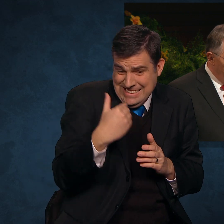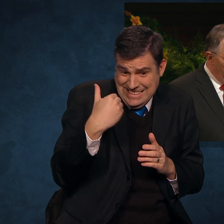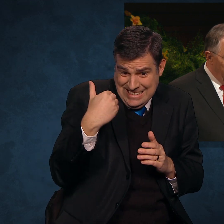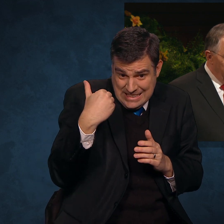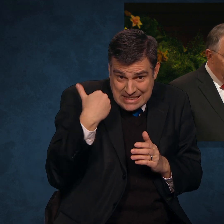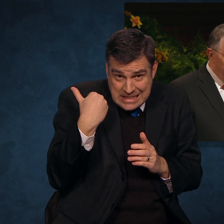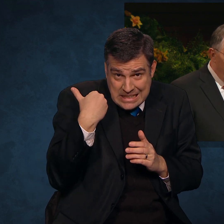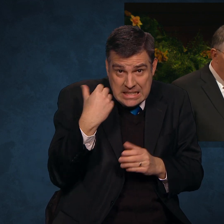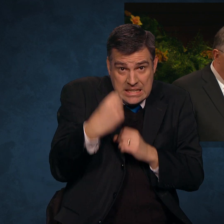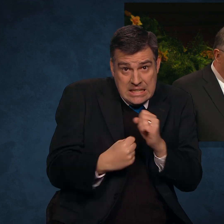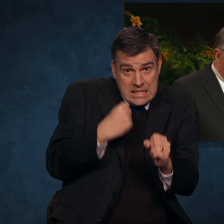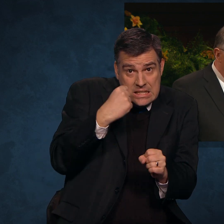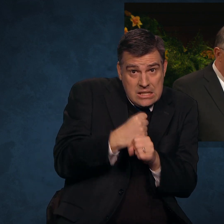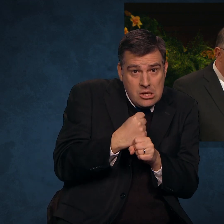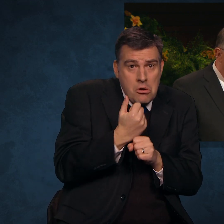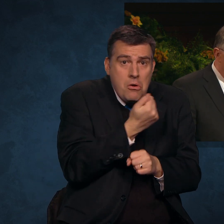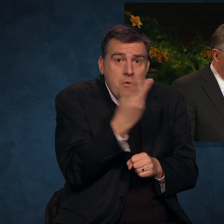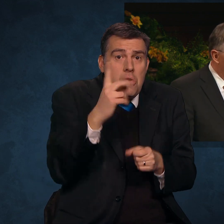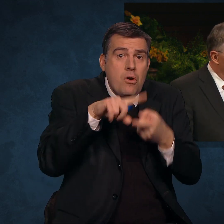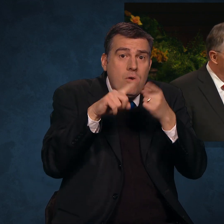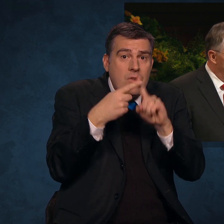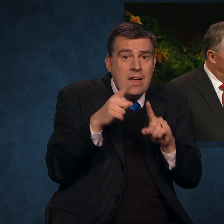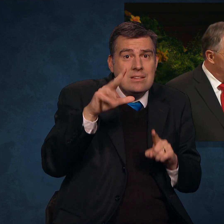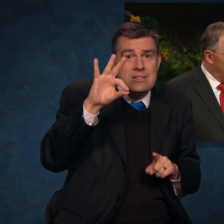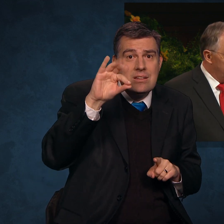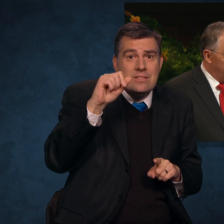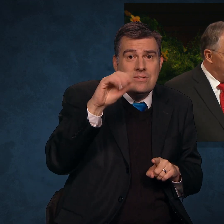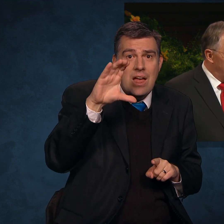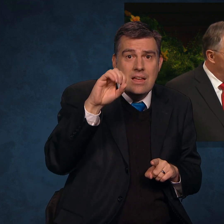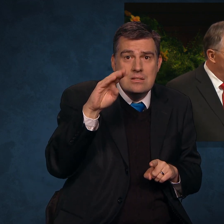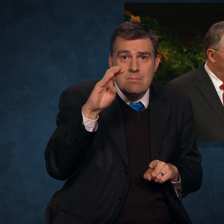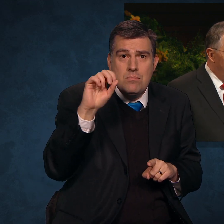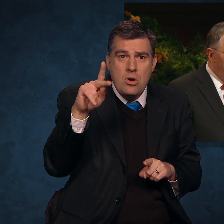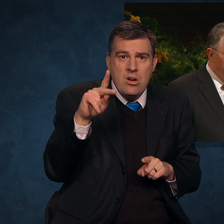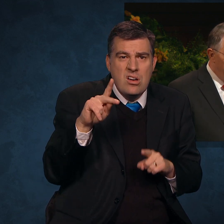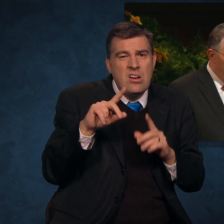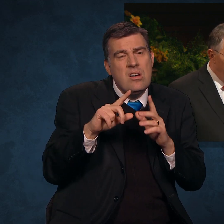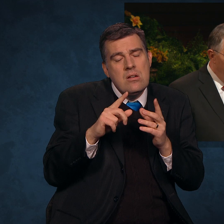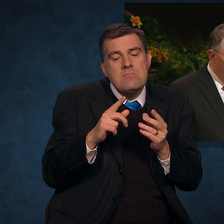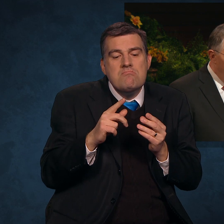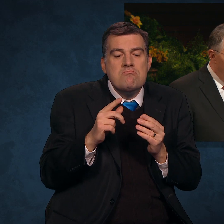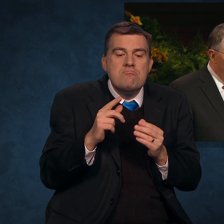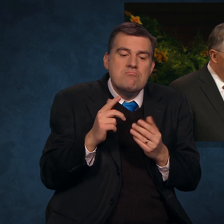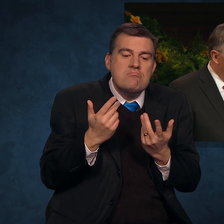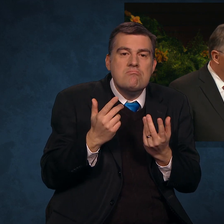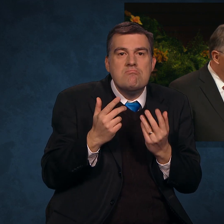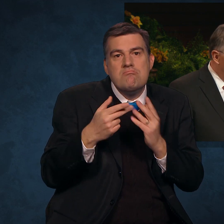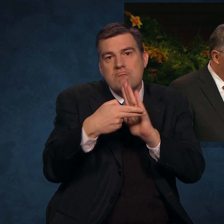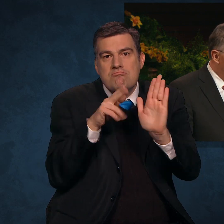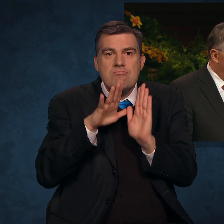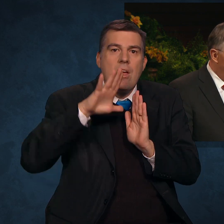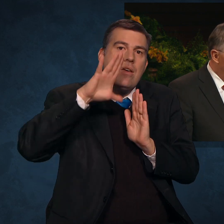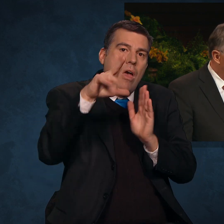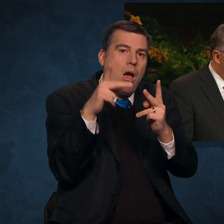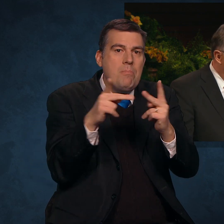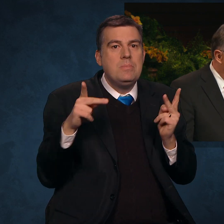year, some of my friends on Facebook began posting their position on marriage. Many favored same-sex marriage,